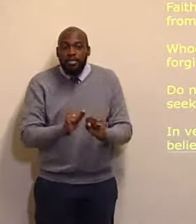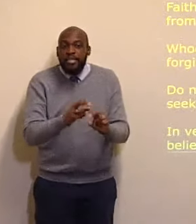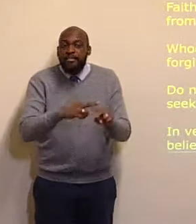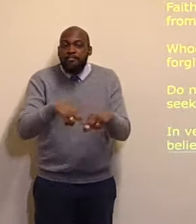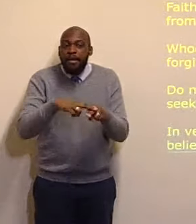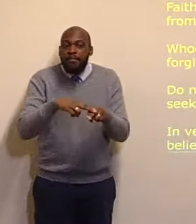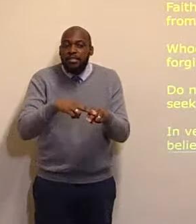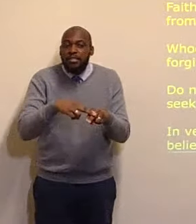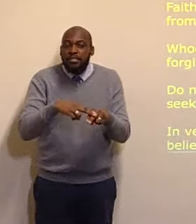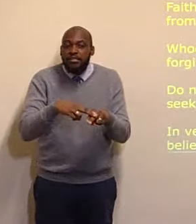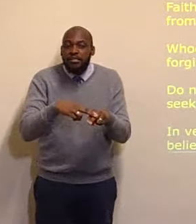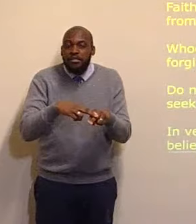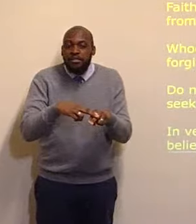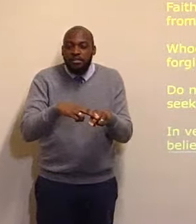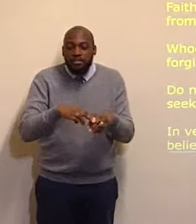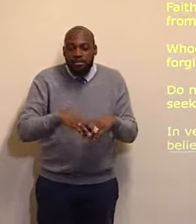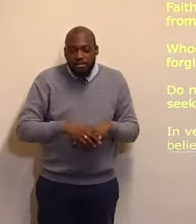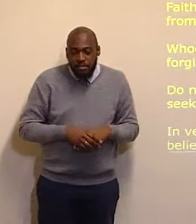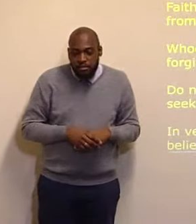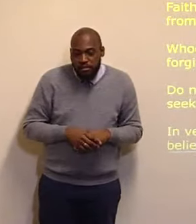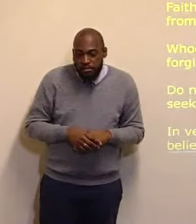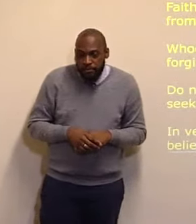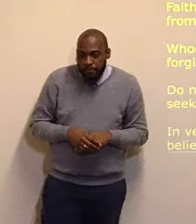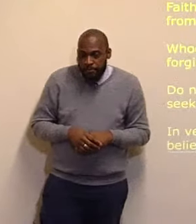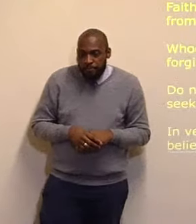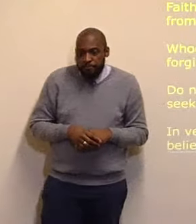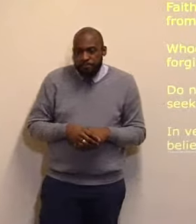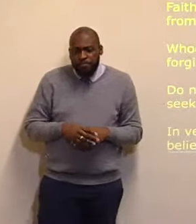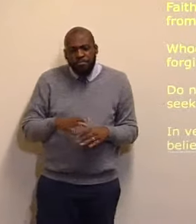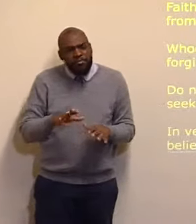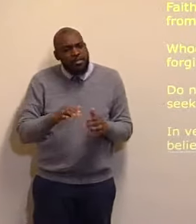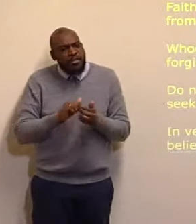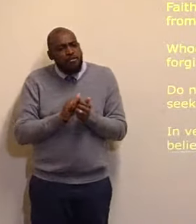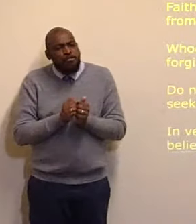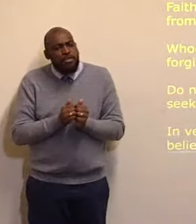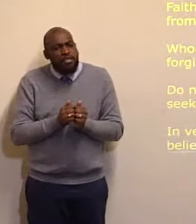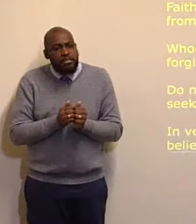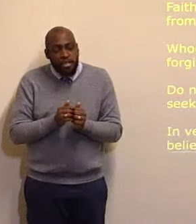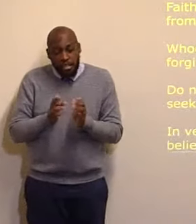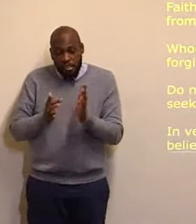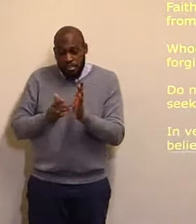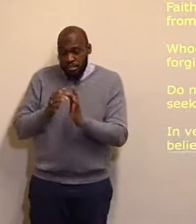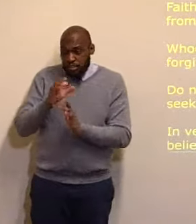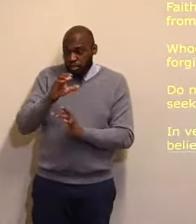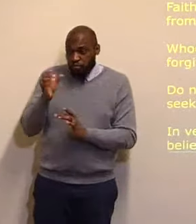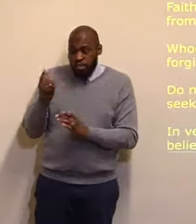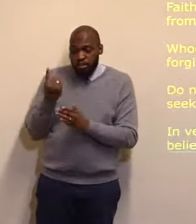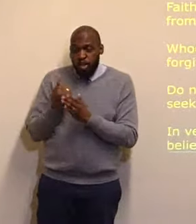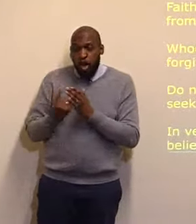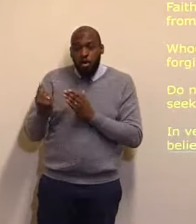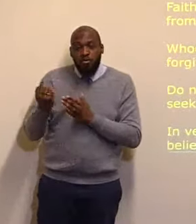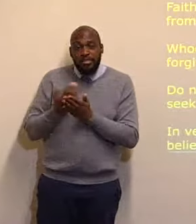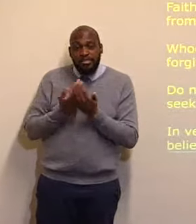my dear friends, Christ, is the only Savior, whoever,